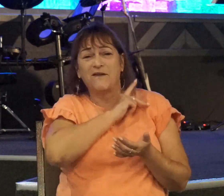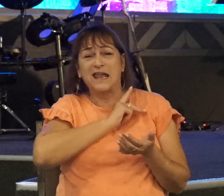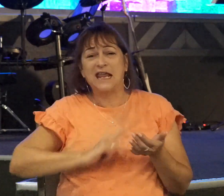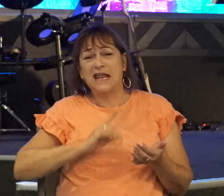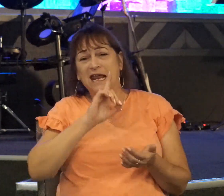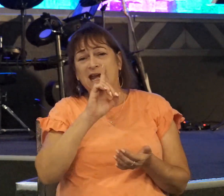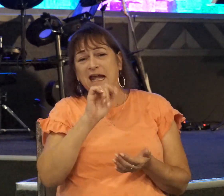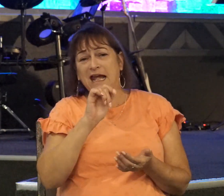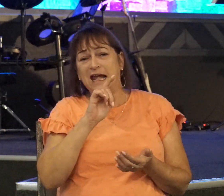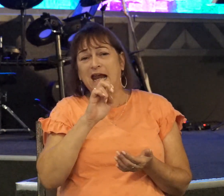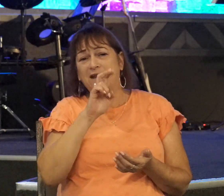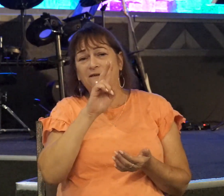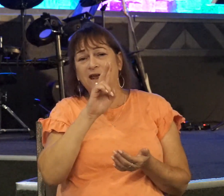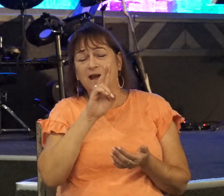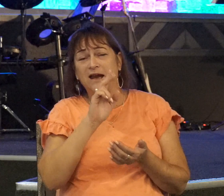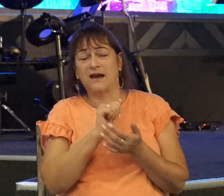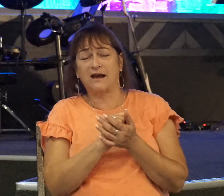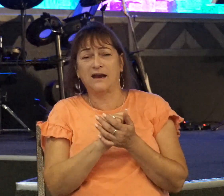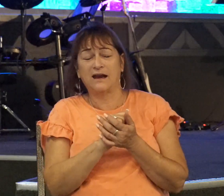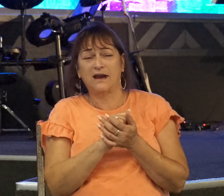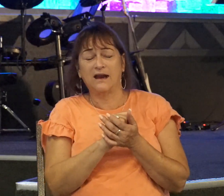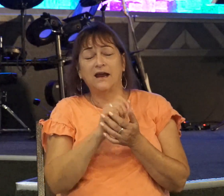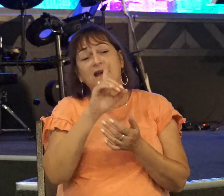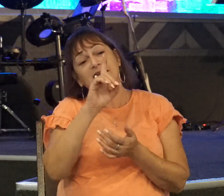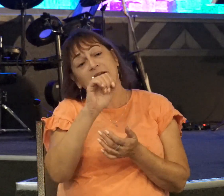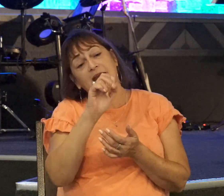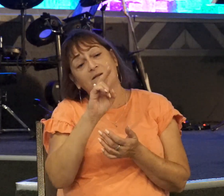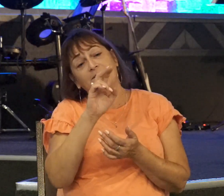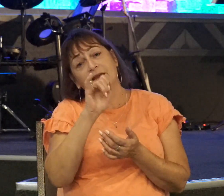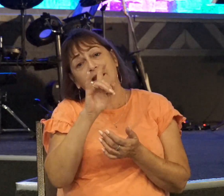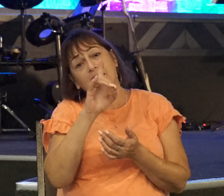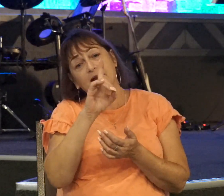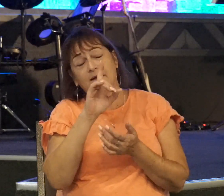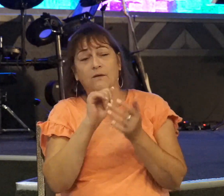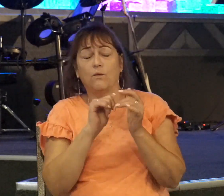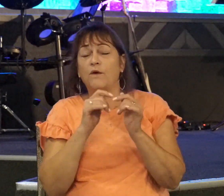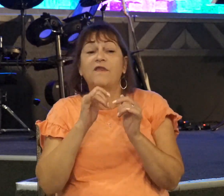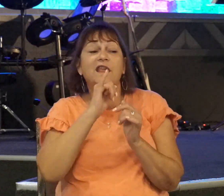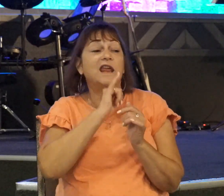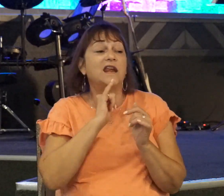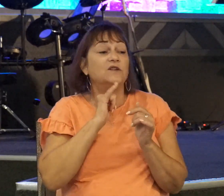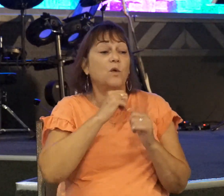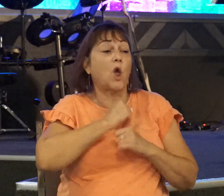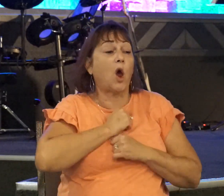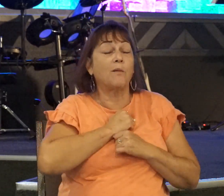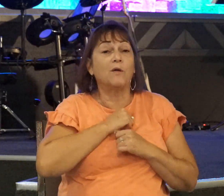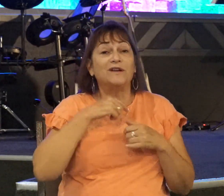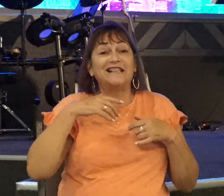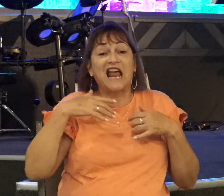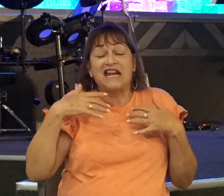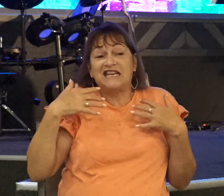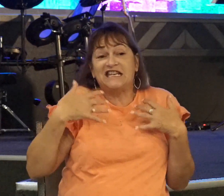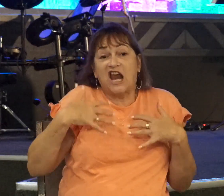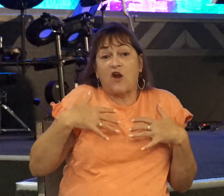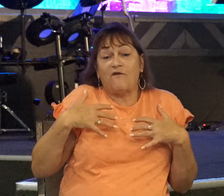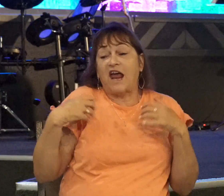When the whole Israelite army was terrified to fight the Philistine champion, Goliath,